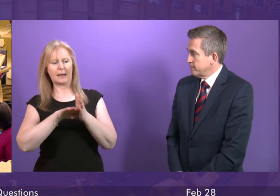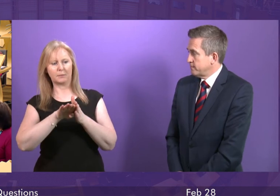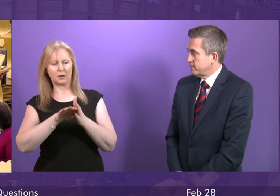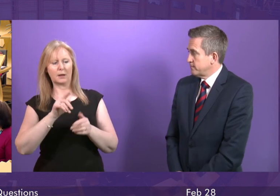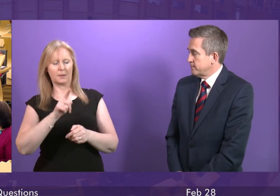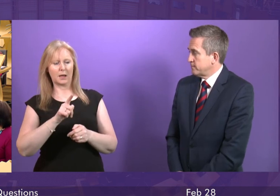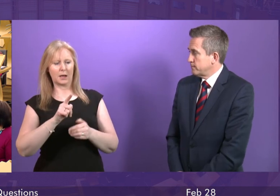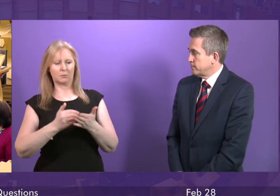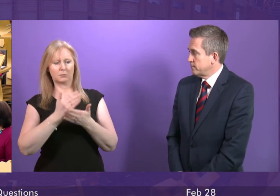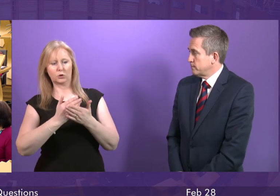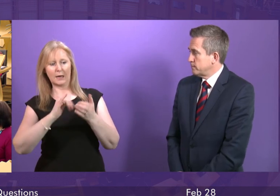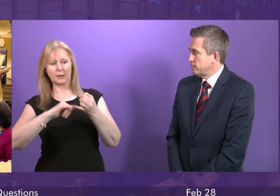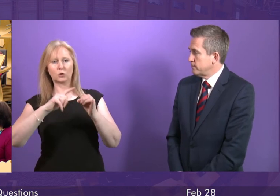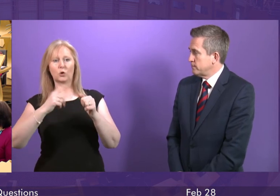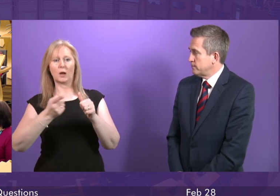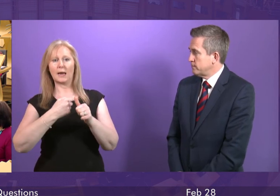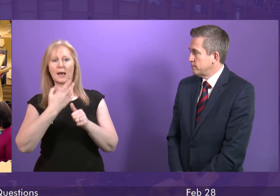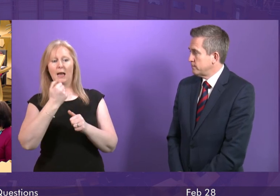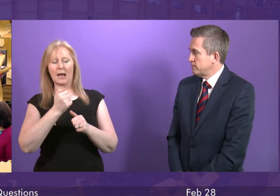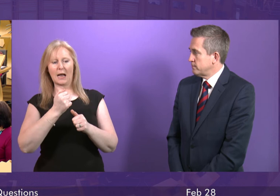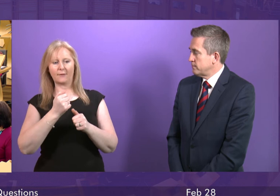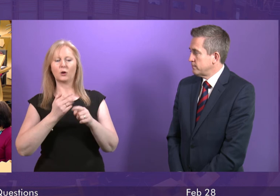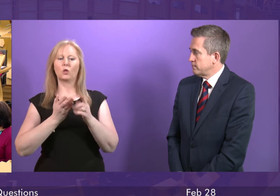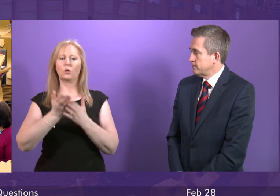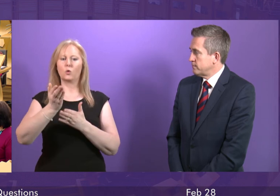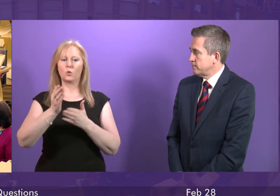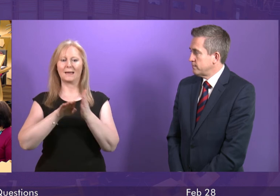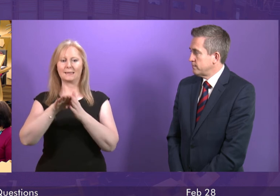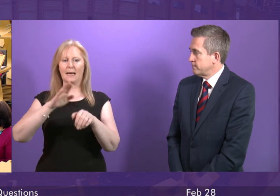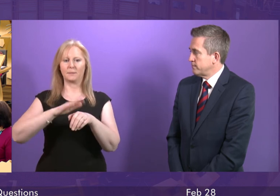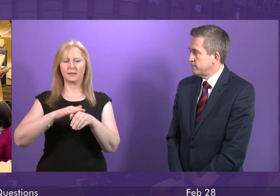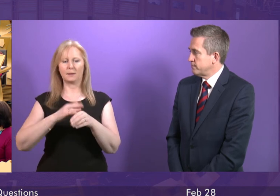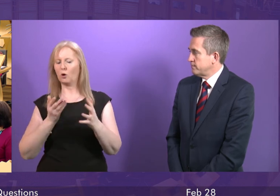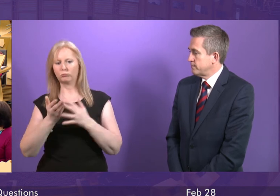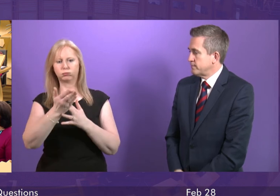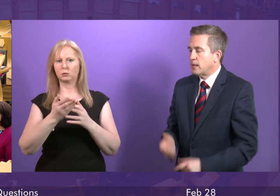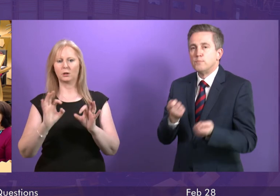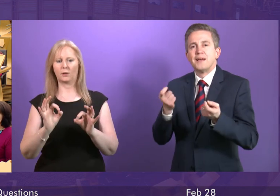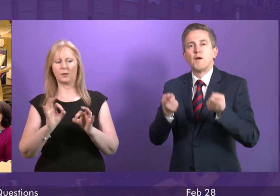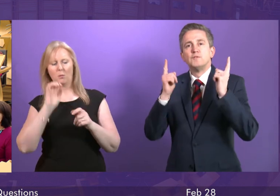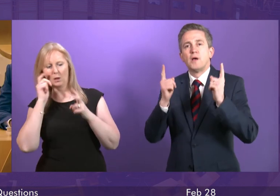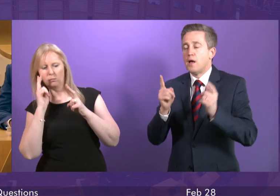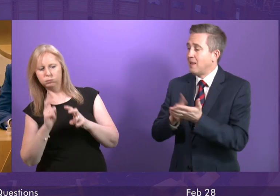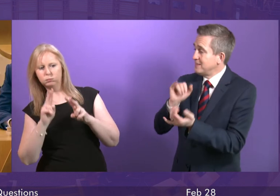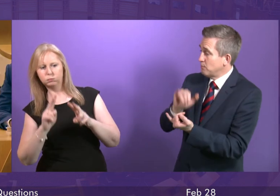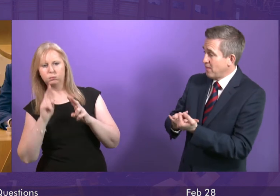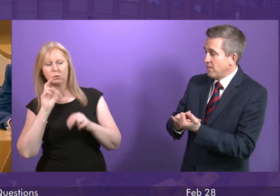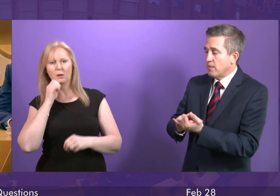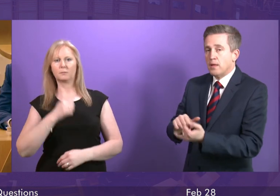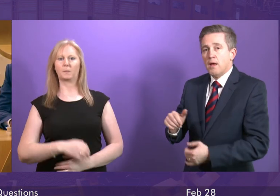measures to ensure that the exam diet is not disrupted, and we will continue to monitor the situation closely. Liz Smith. Could I thank the First